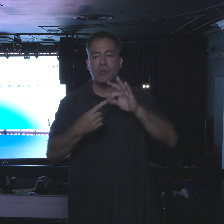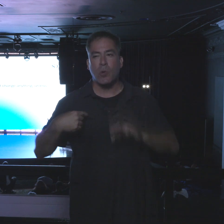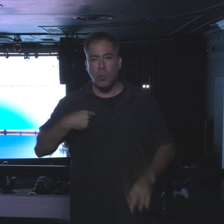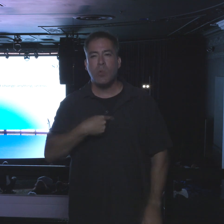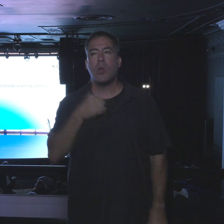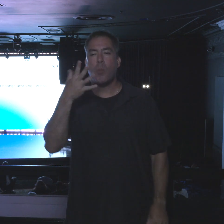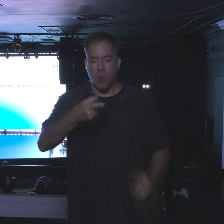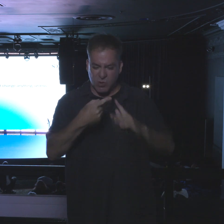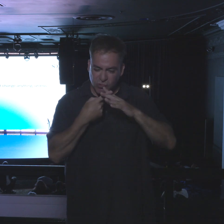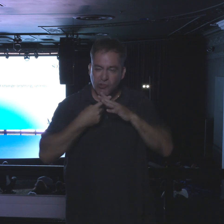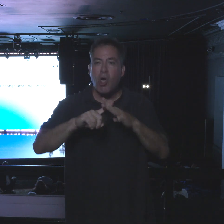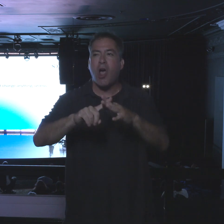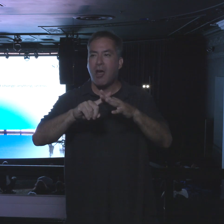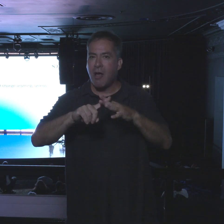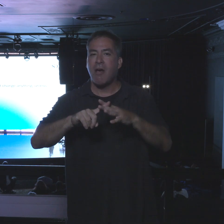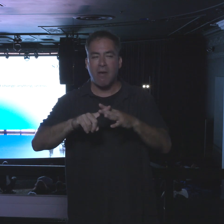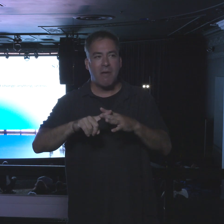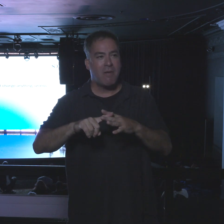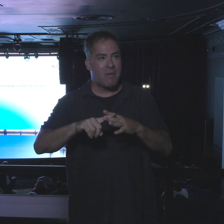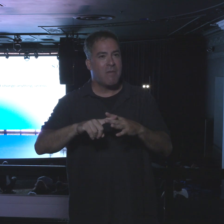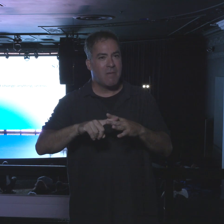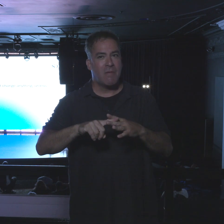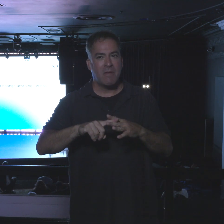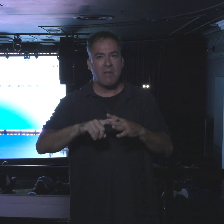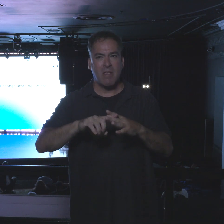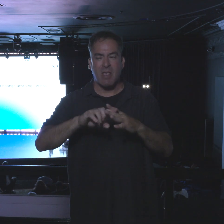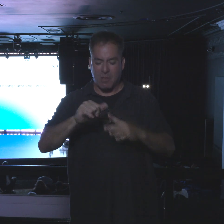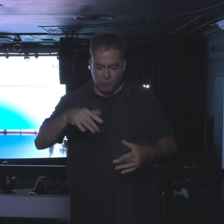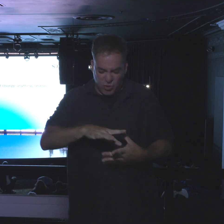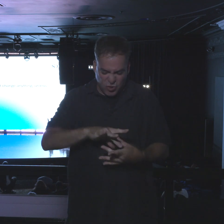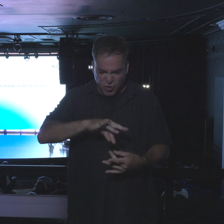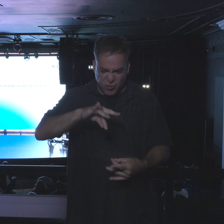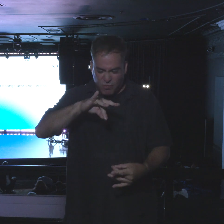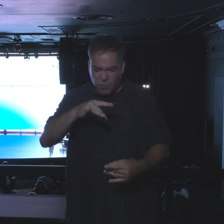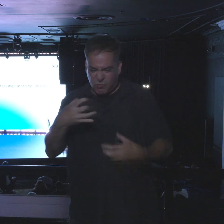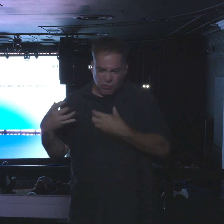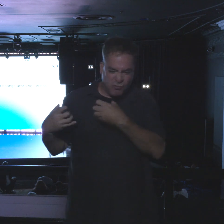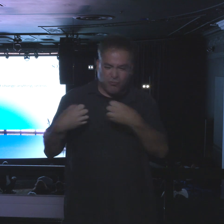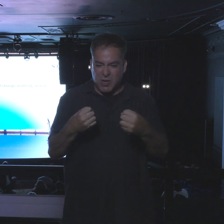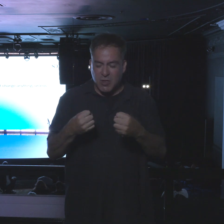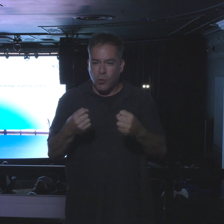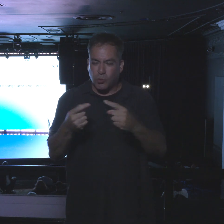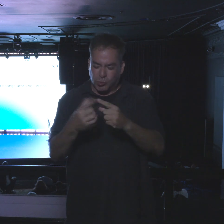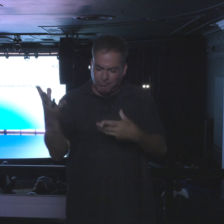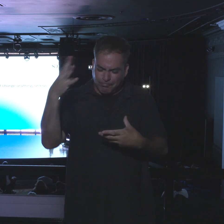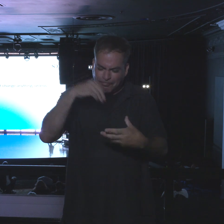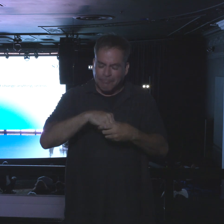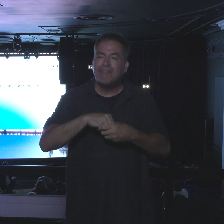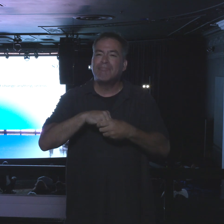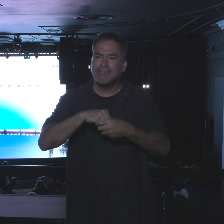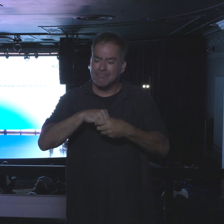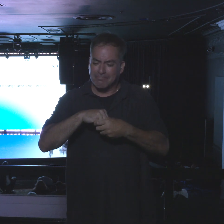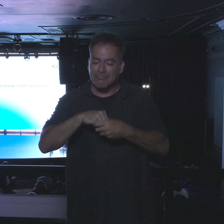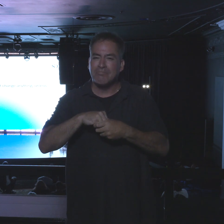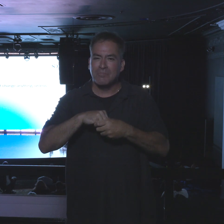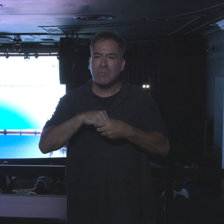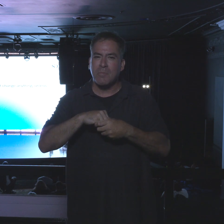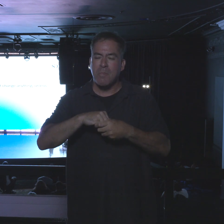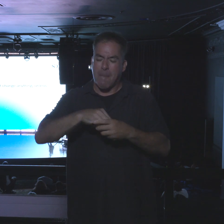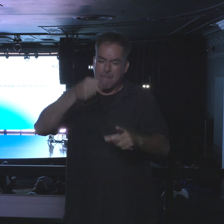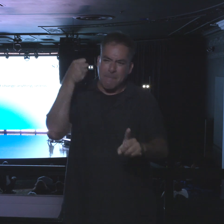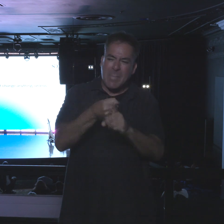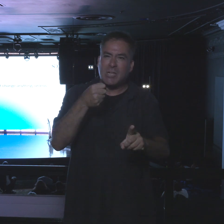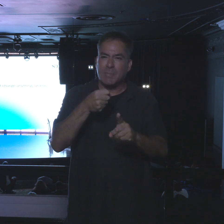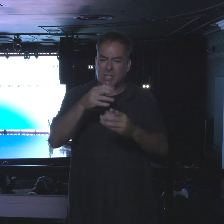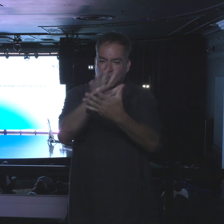start the sword of the spirit to penetrate and demolish all these